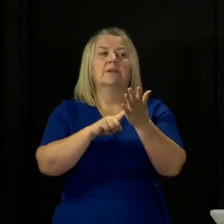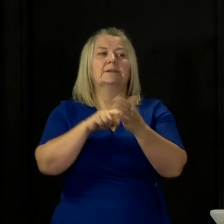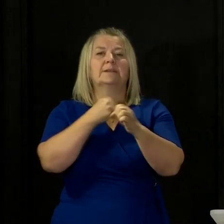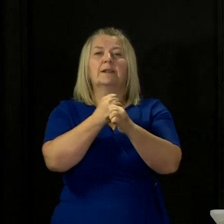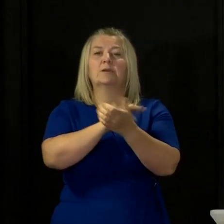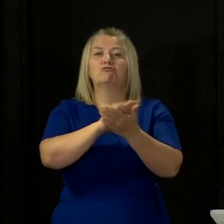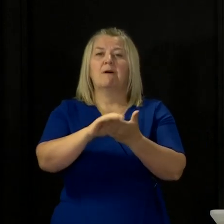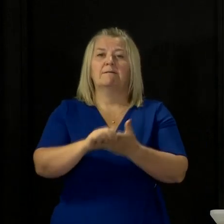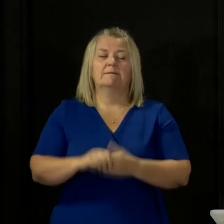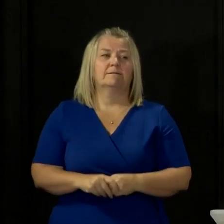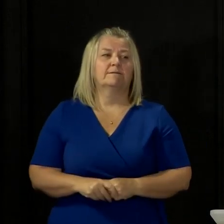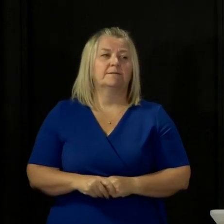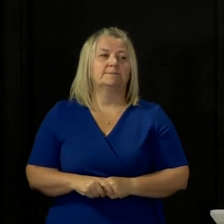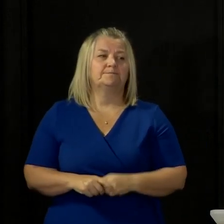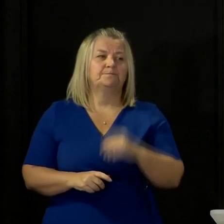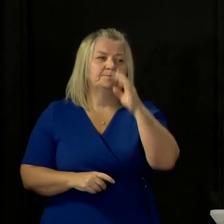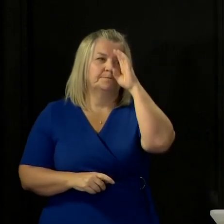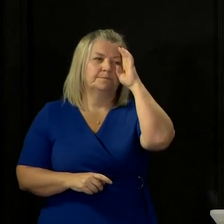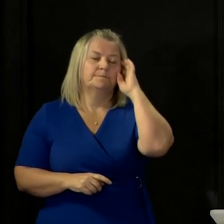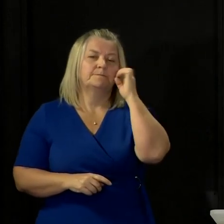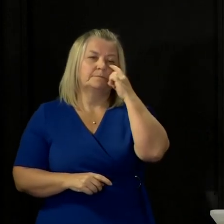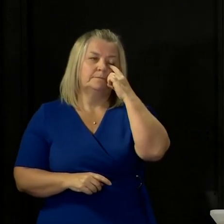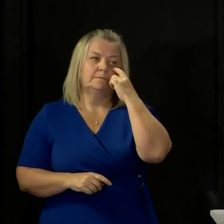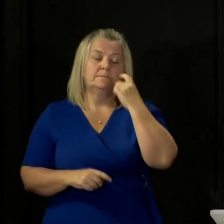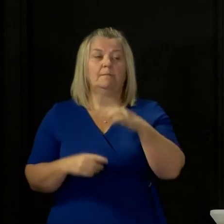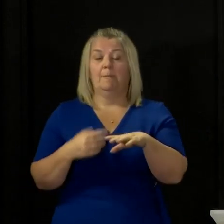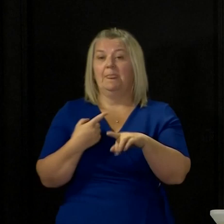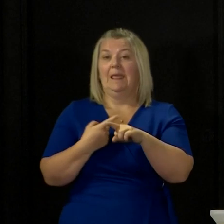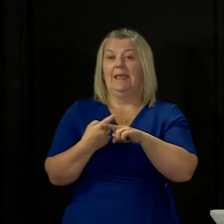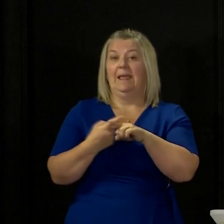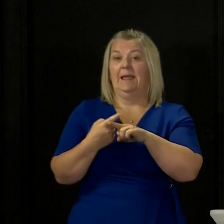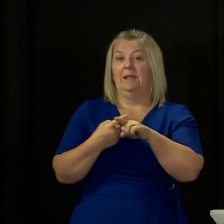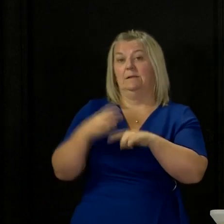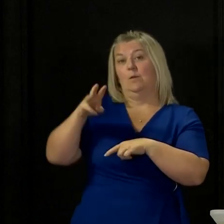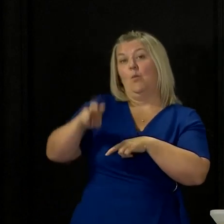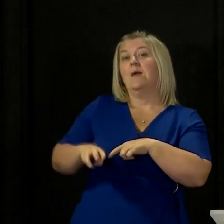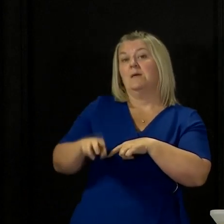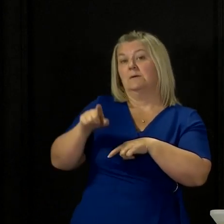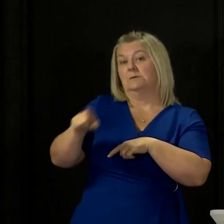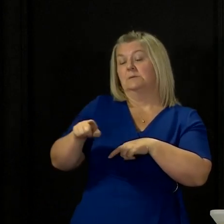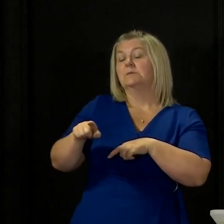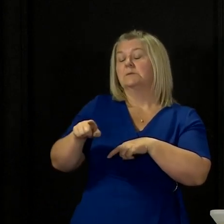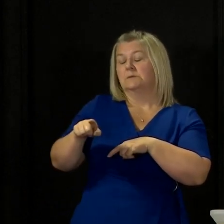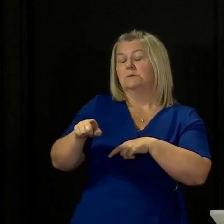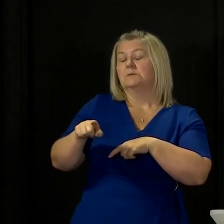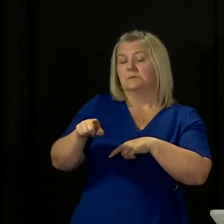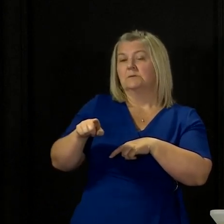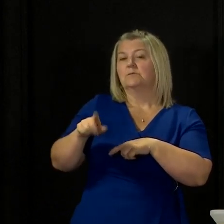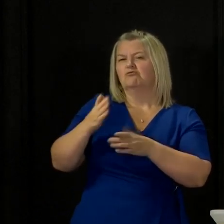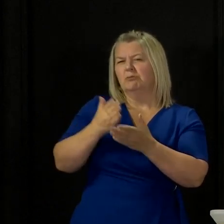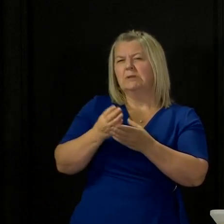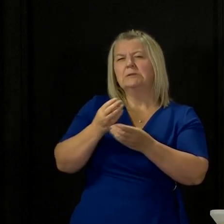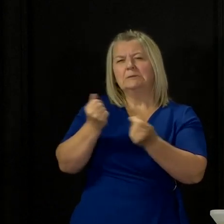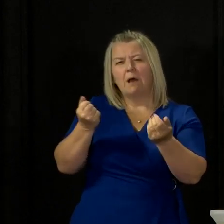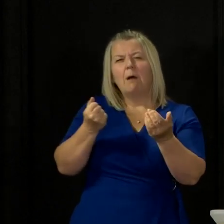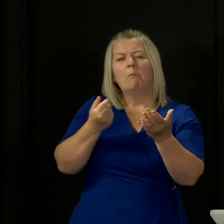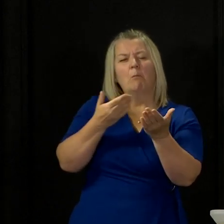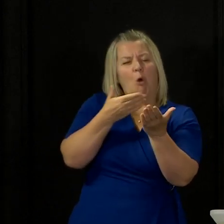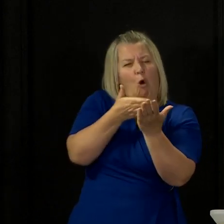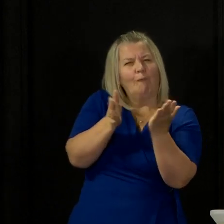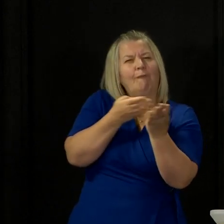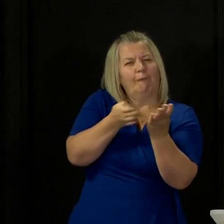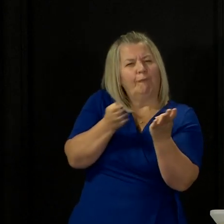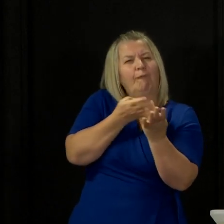England and Wales loosened its restrictions on shielded people exercising on June the 1st. Northern Ireland have done it today.